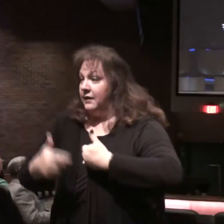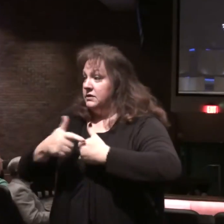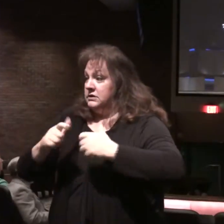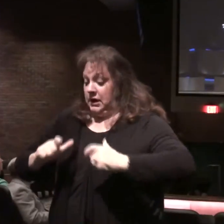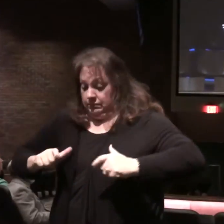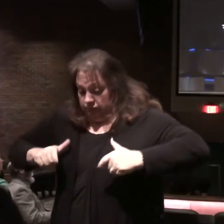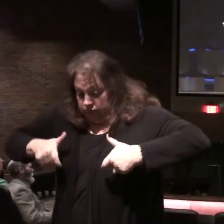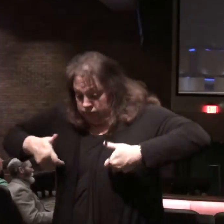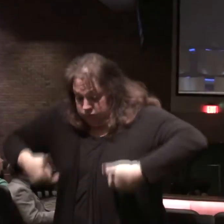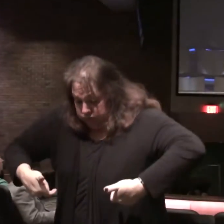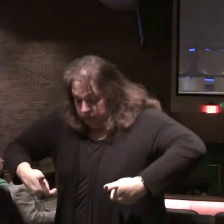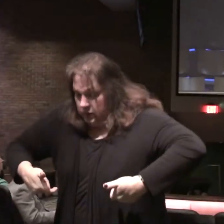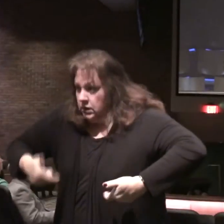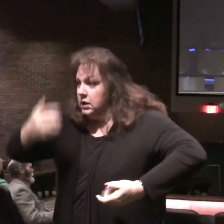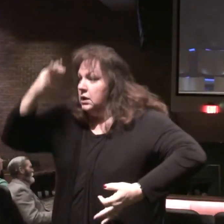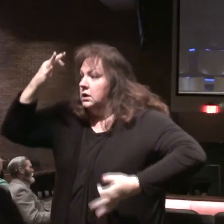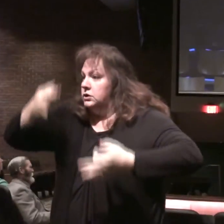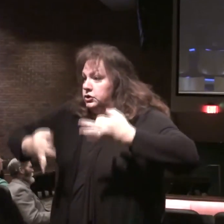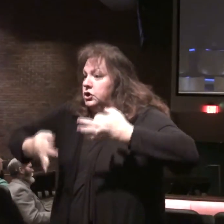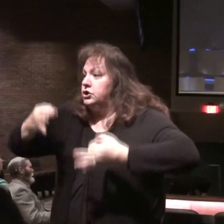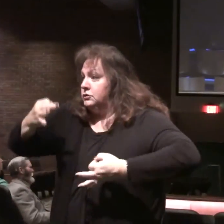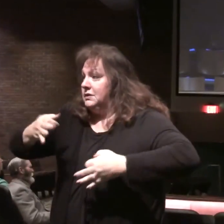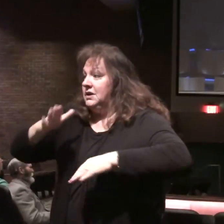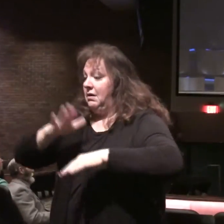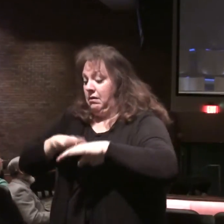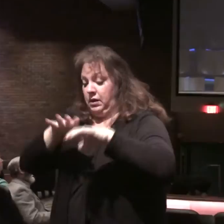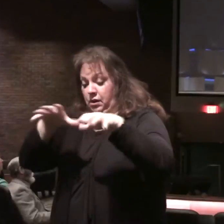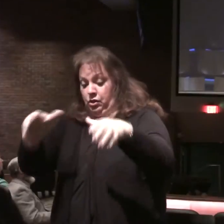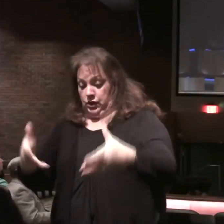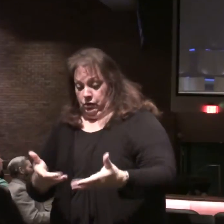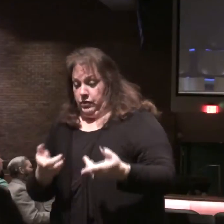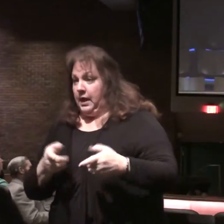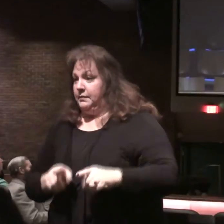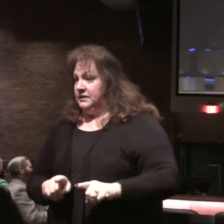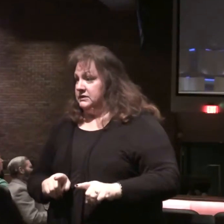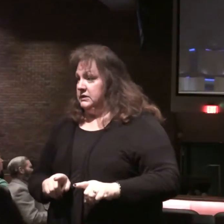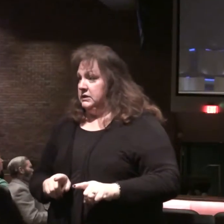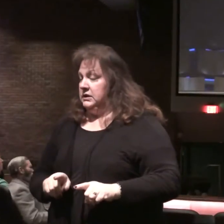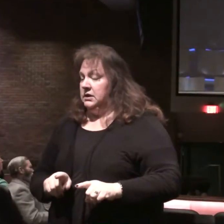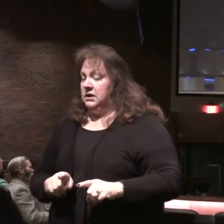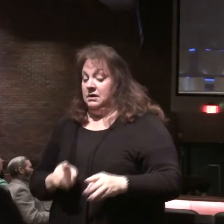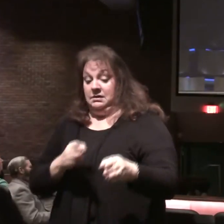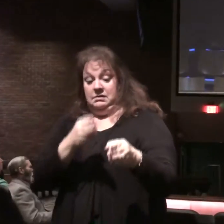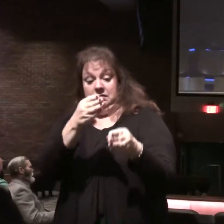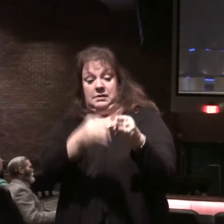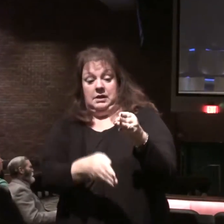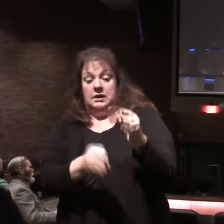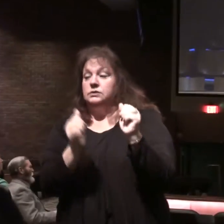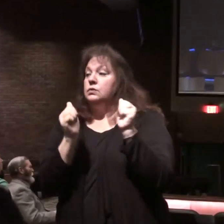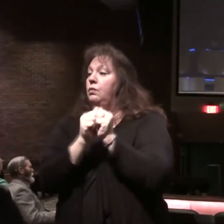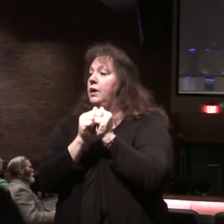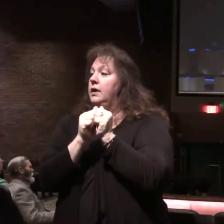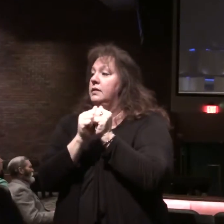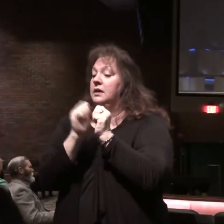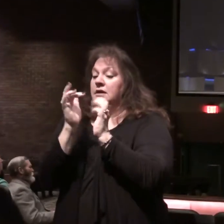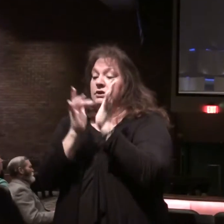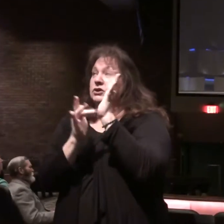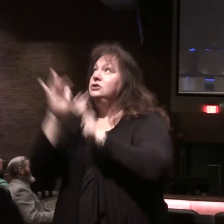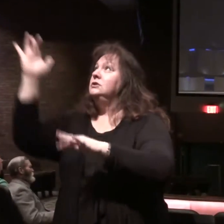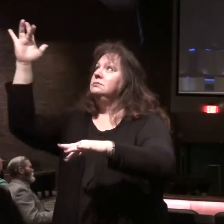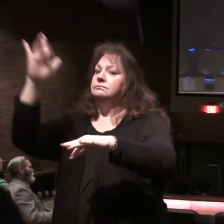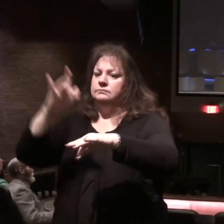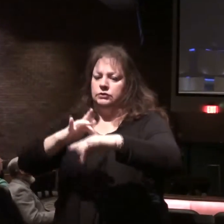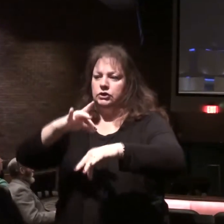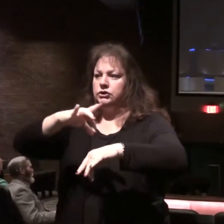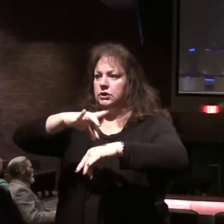bowl is turned over, a judgment is poured out on the earth. We'll climax with the return of Christ